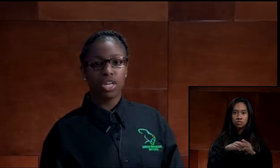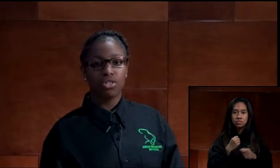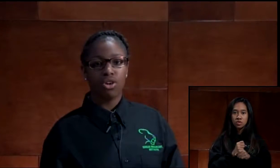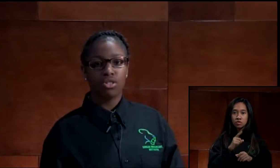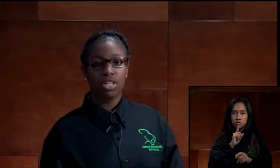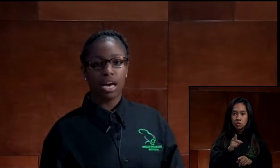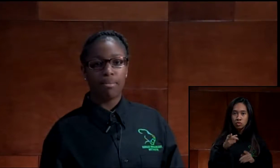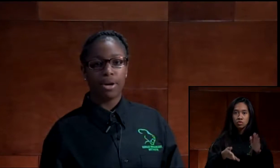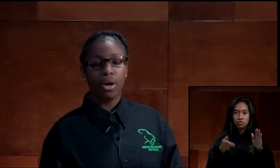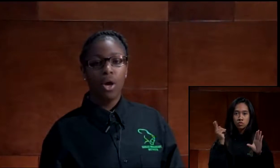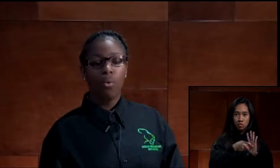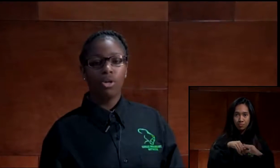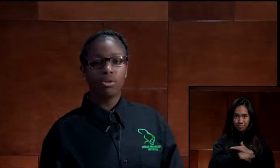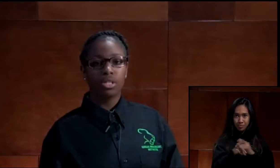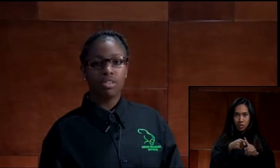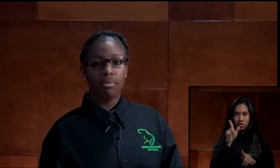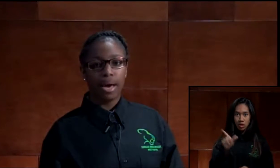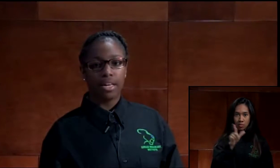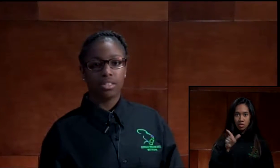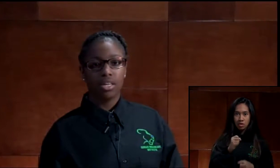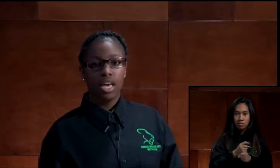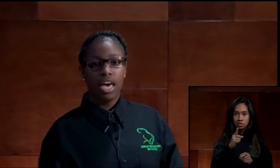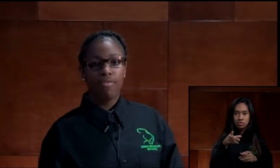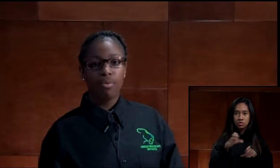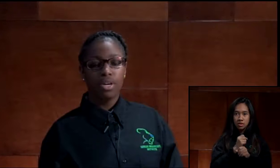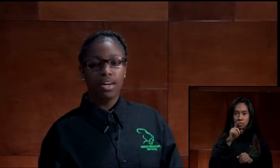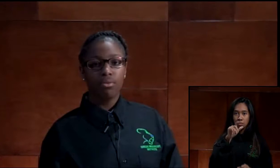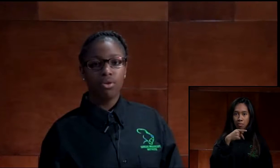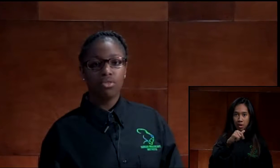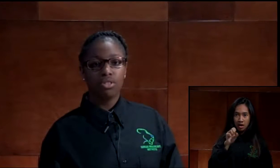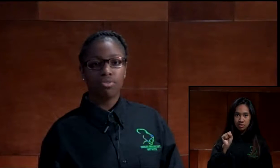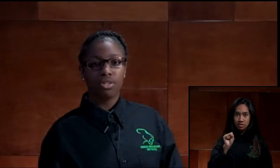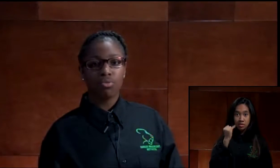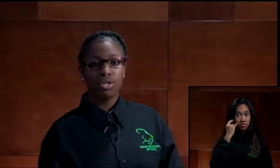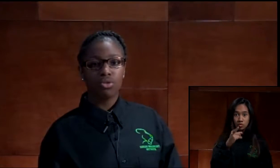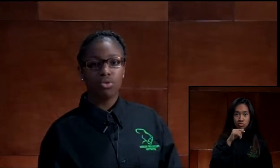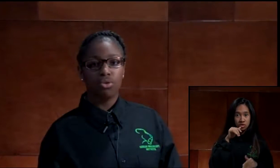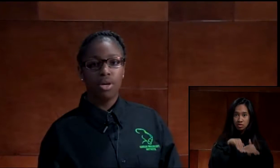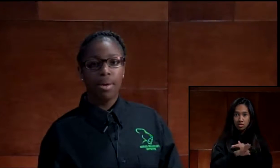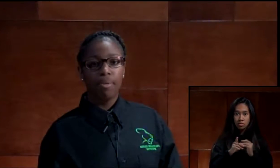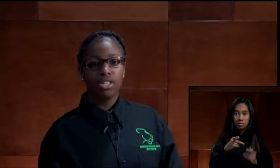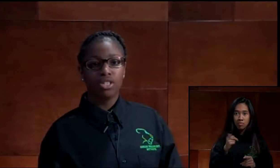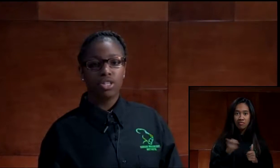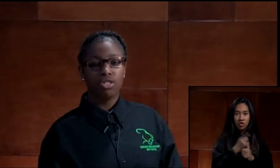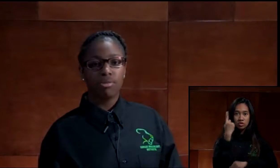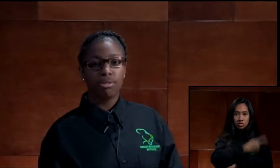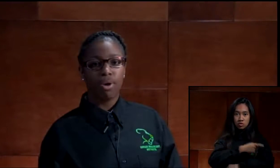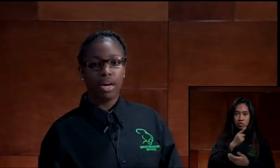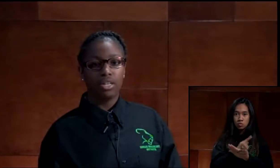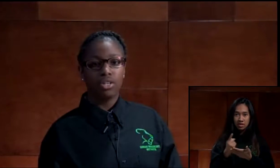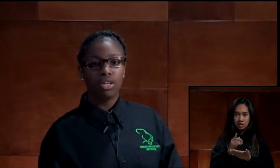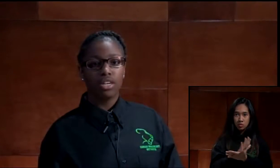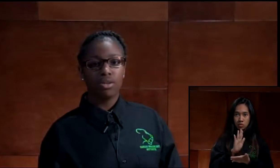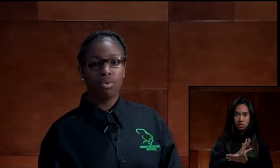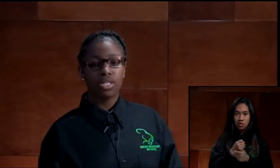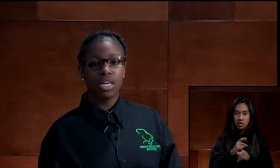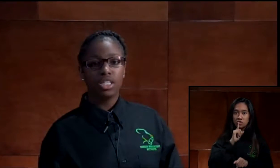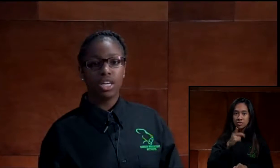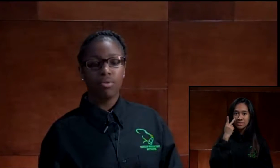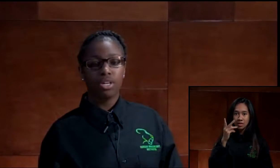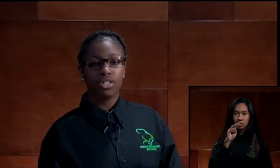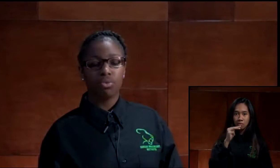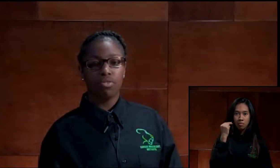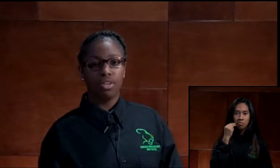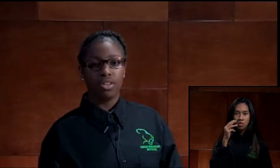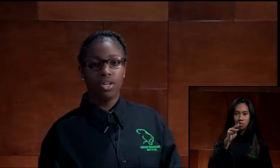so be sure that you go to the library when you receive a pass. If you were not enrolled during the first week of school, make sure that you see Ms. Bryant no later than Wednesday,